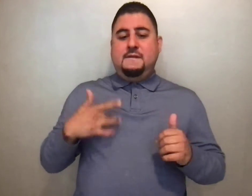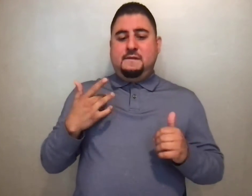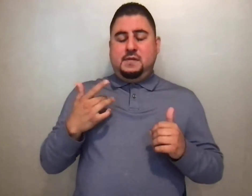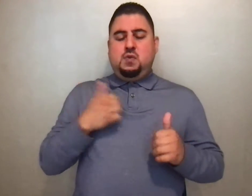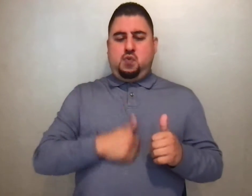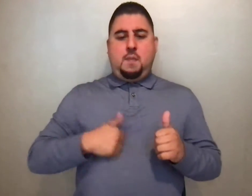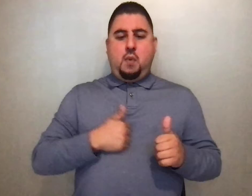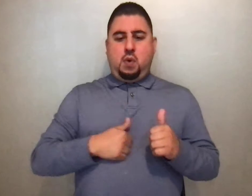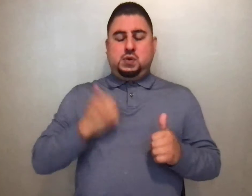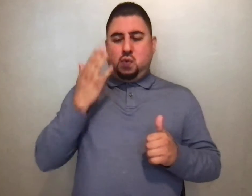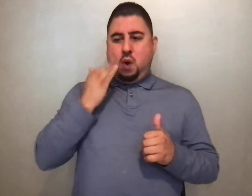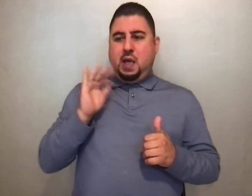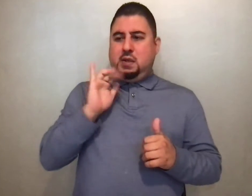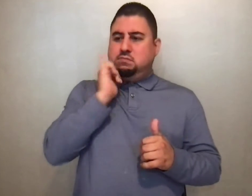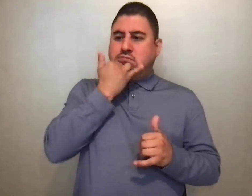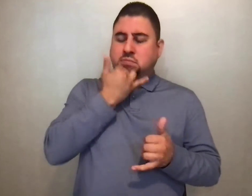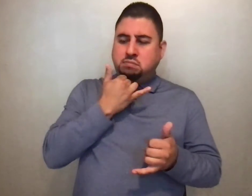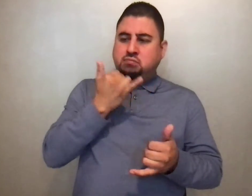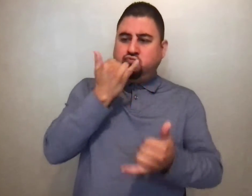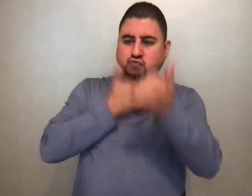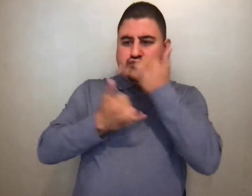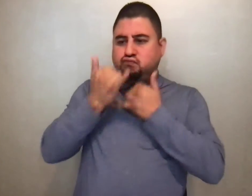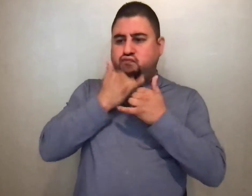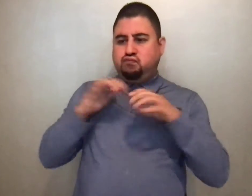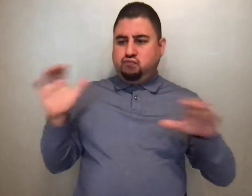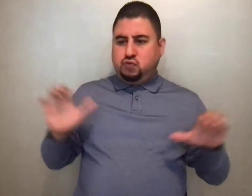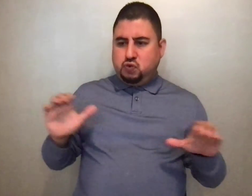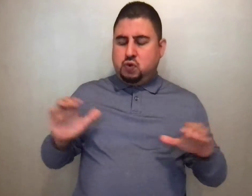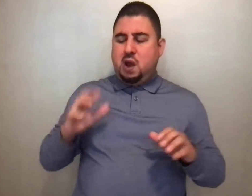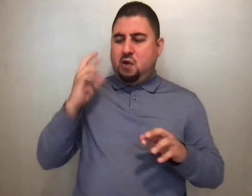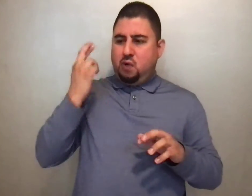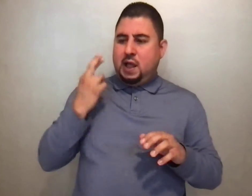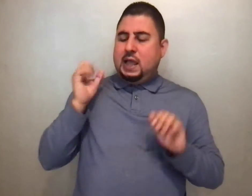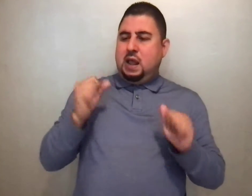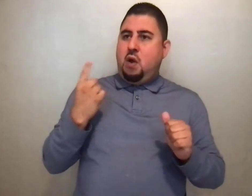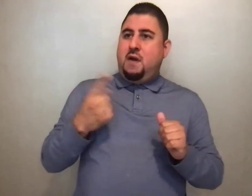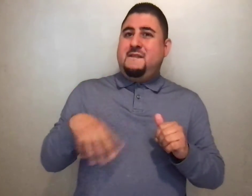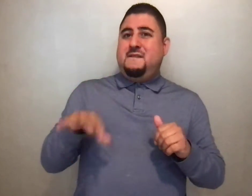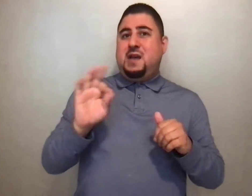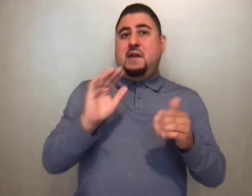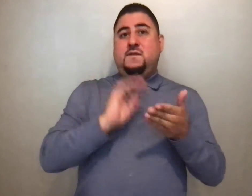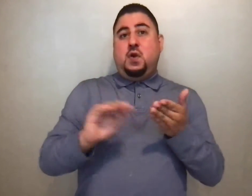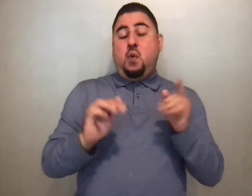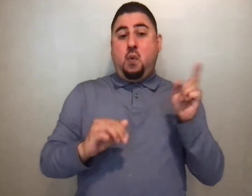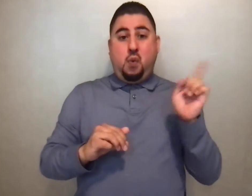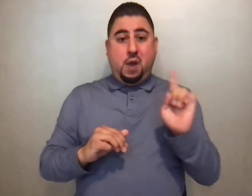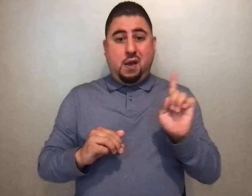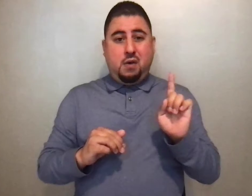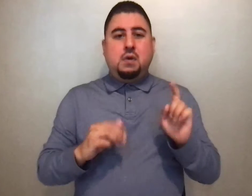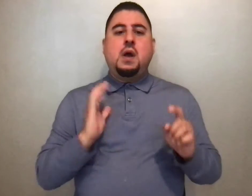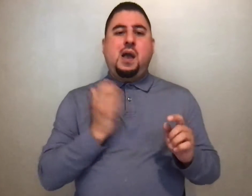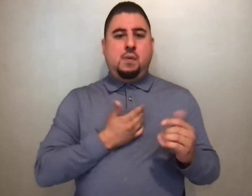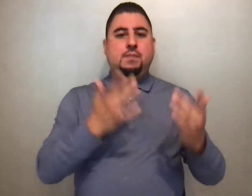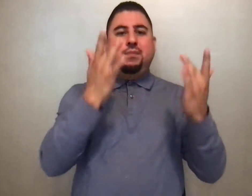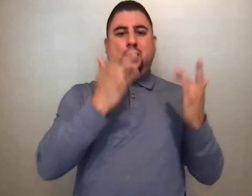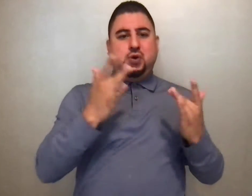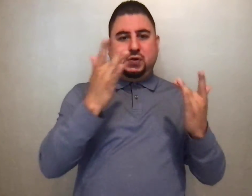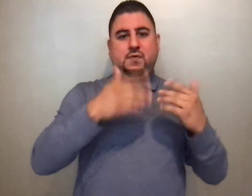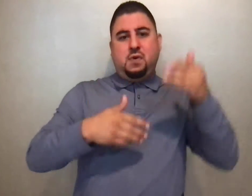for the wrong they have done and realize that they can always find forgiveness in our merciful God. Let